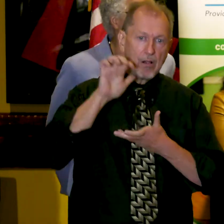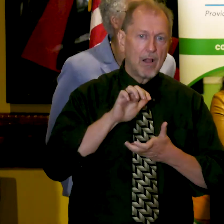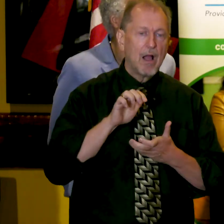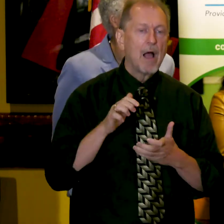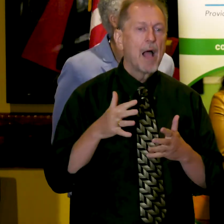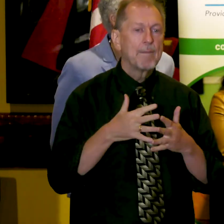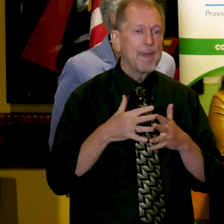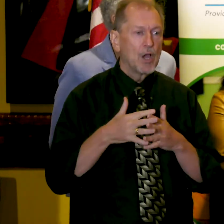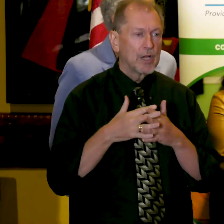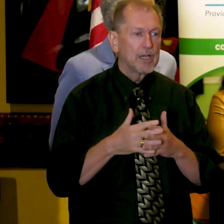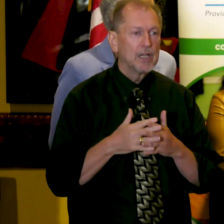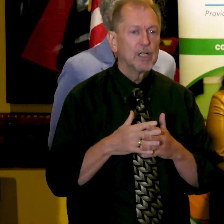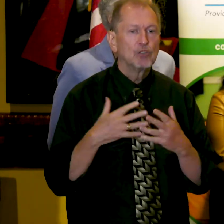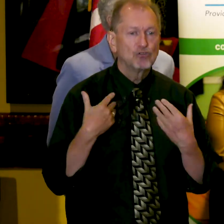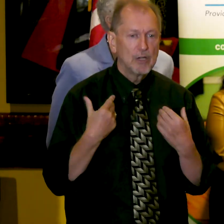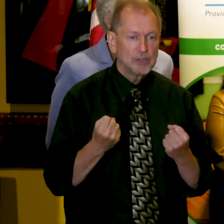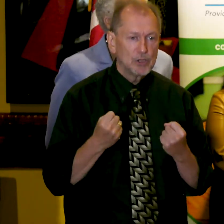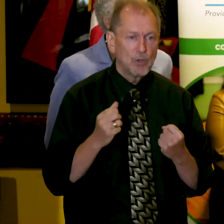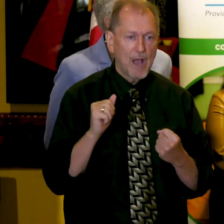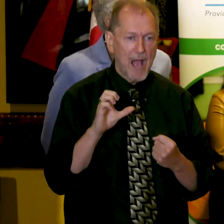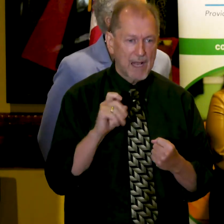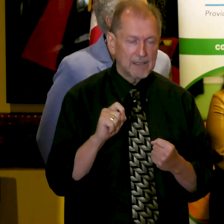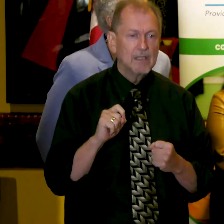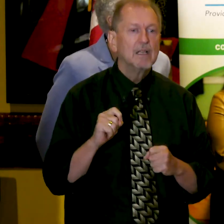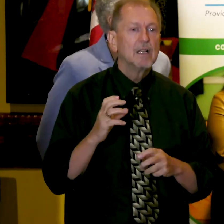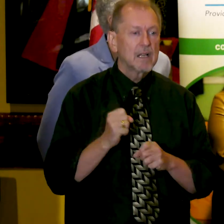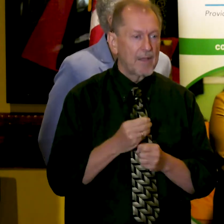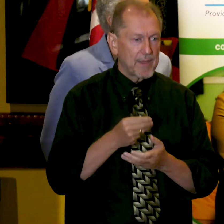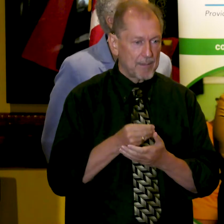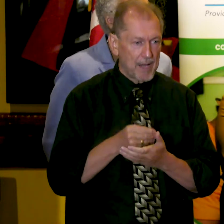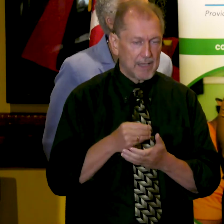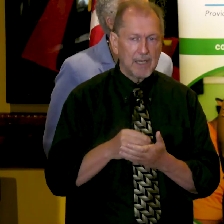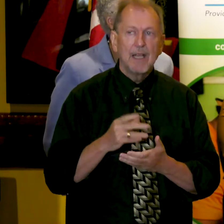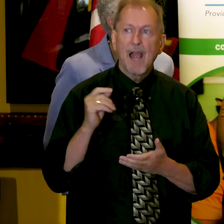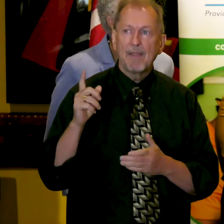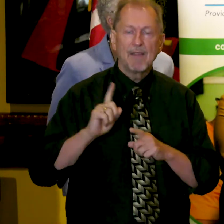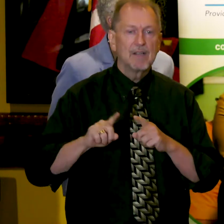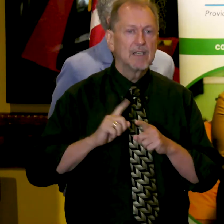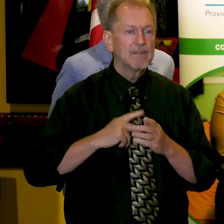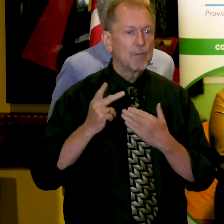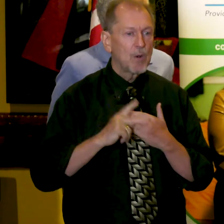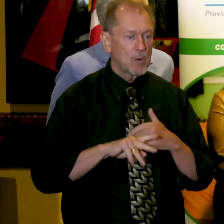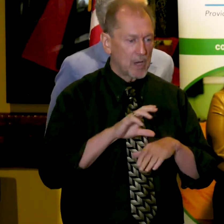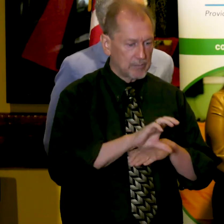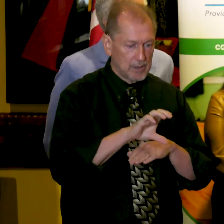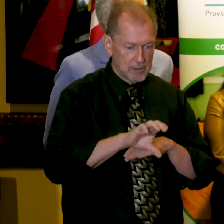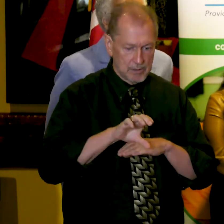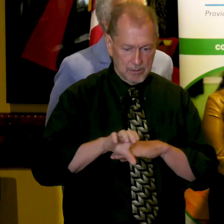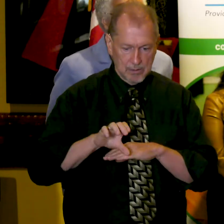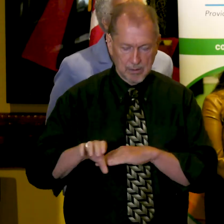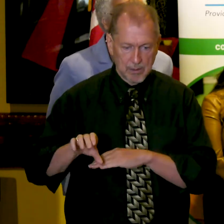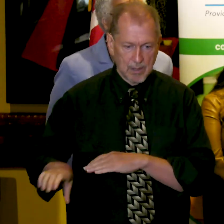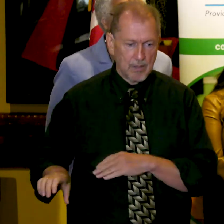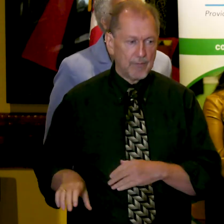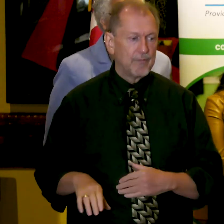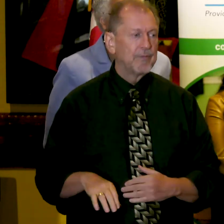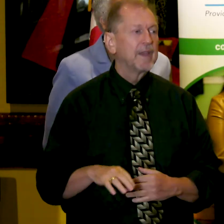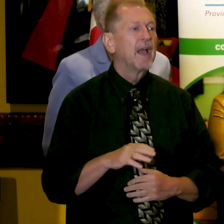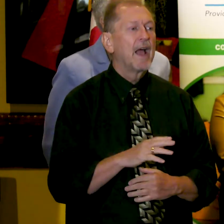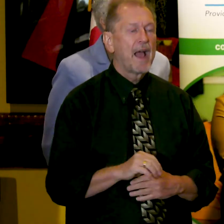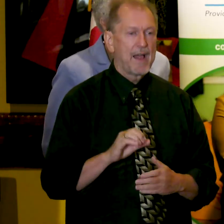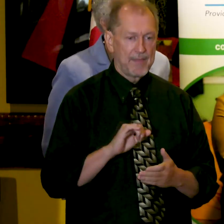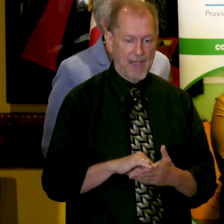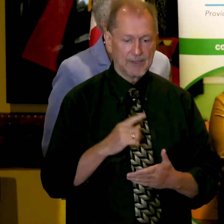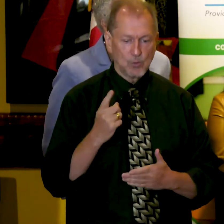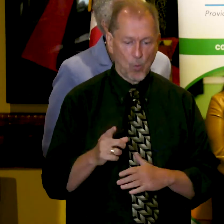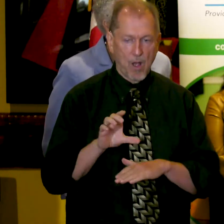county received a significant amount of funds and has allocated it to many programs. And we are delighted that we have 71 million